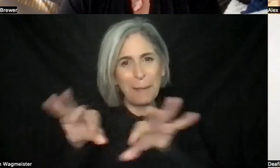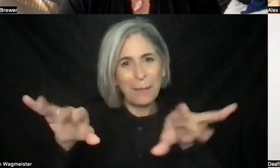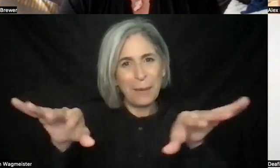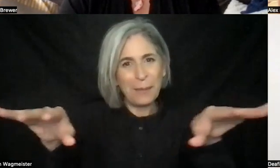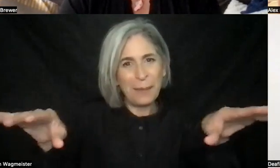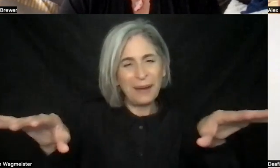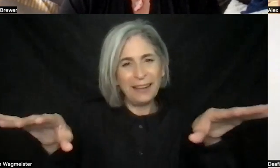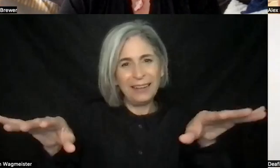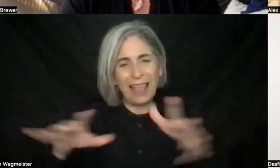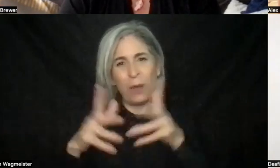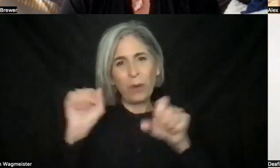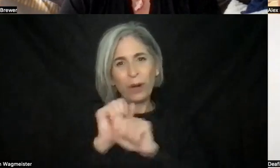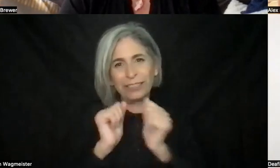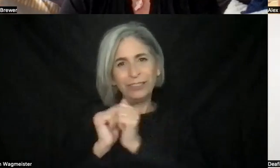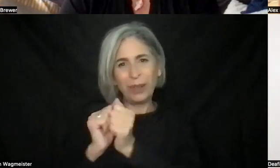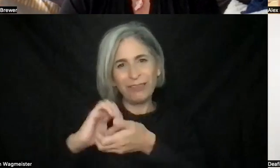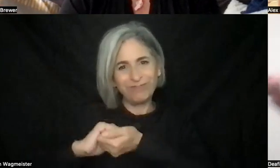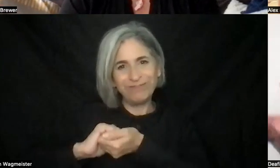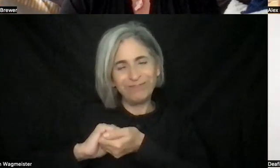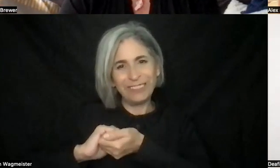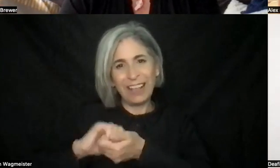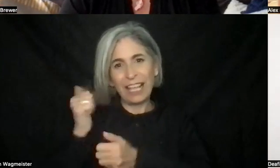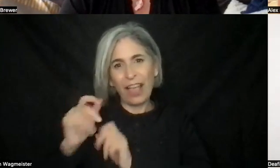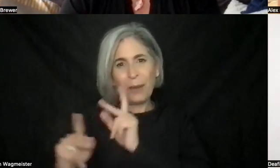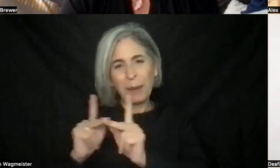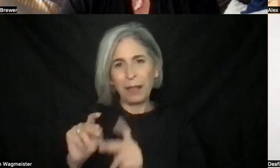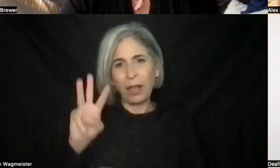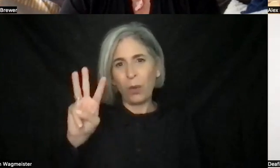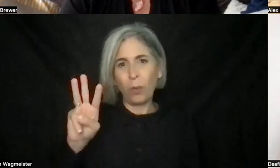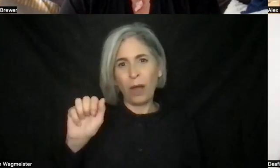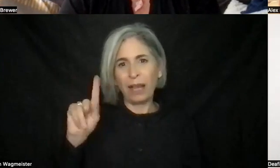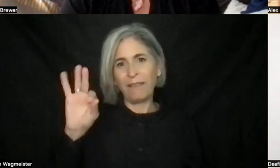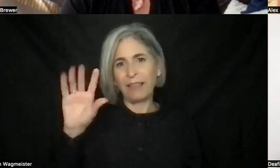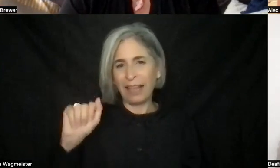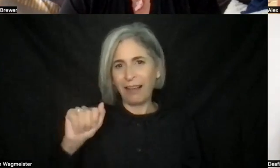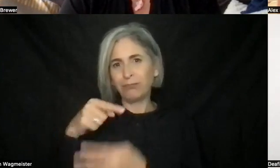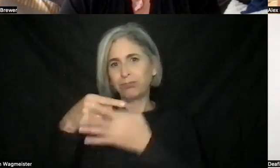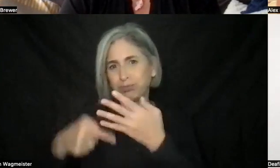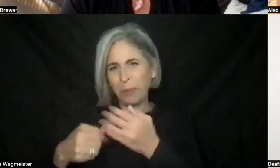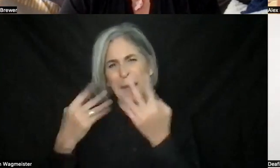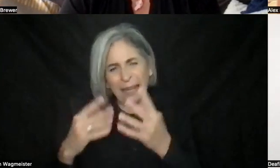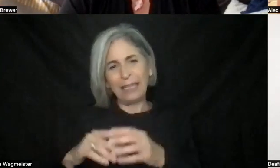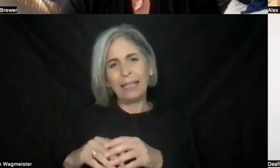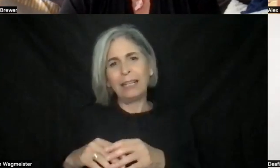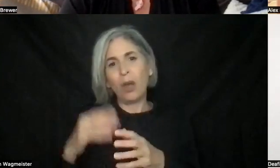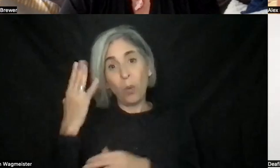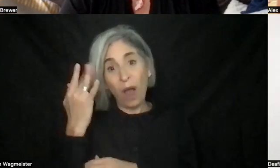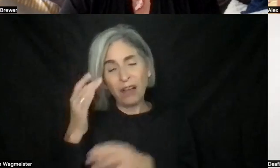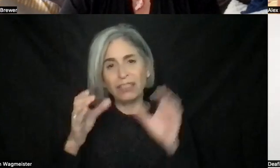to work together along with other people like Waka Flocka and Who Kid, et cetera, to try to communicate this message